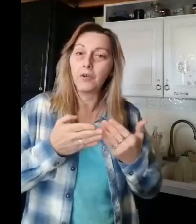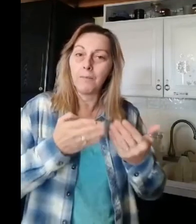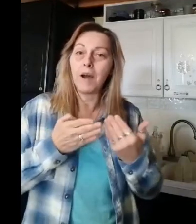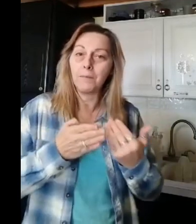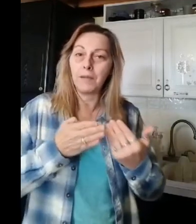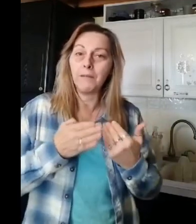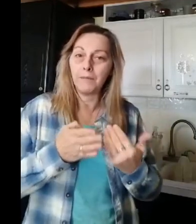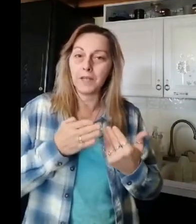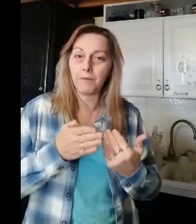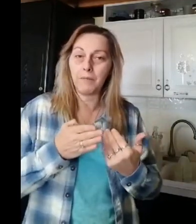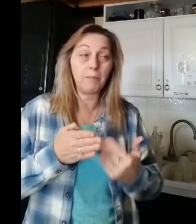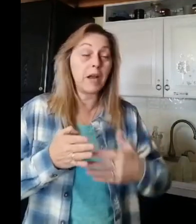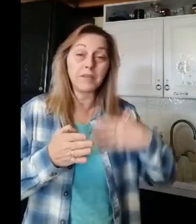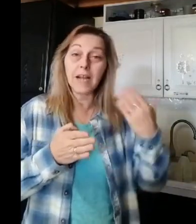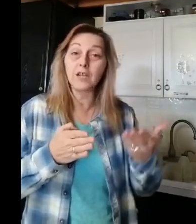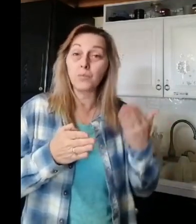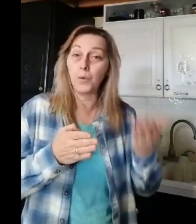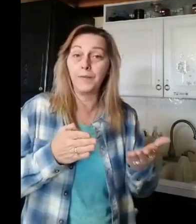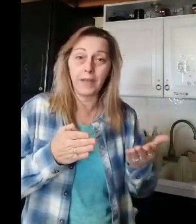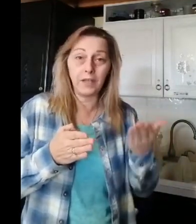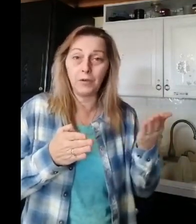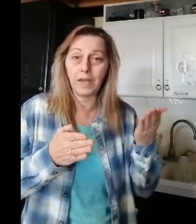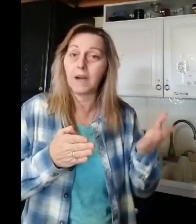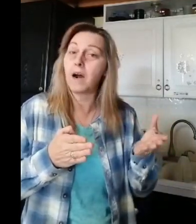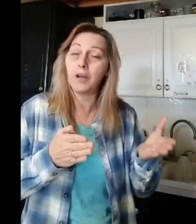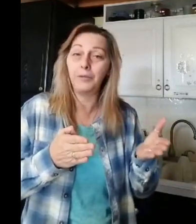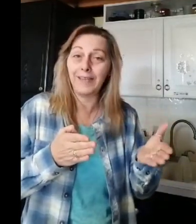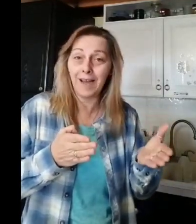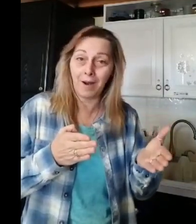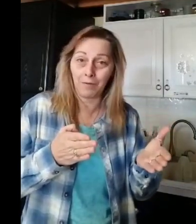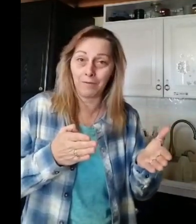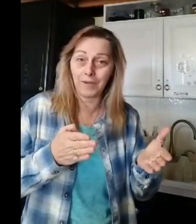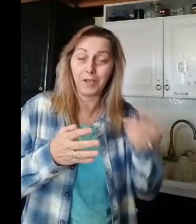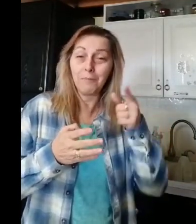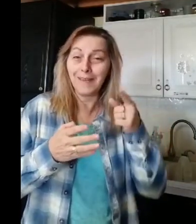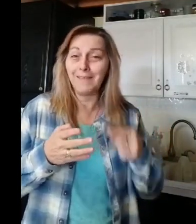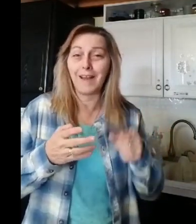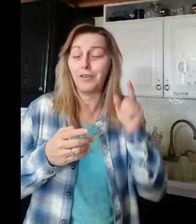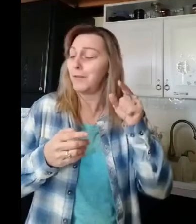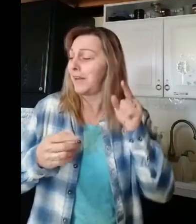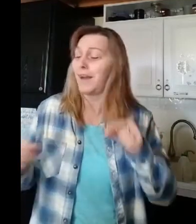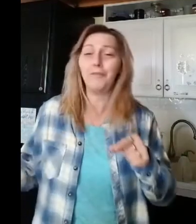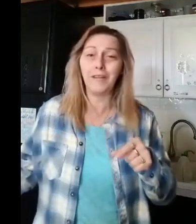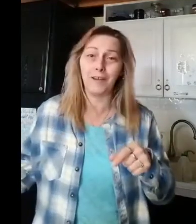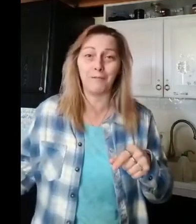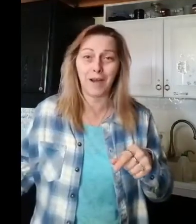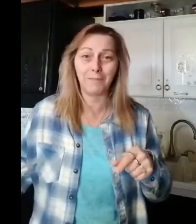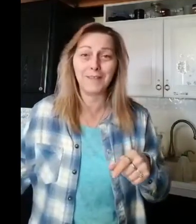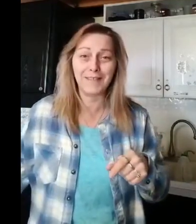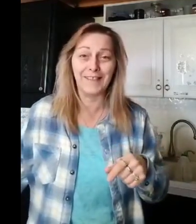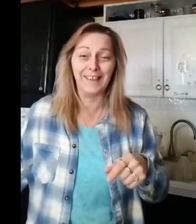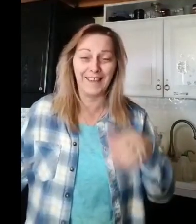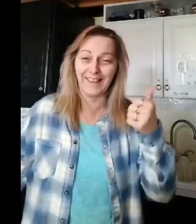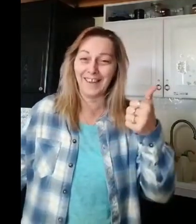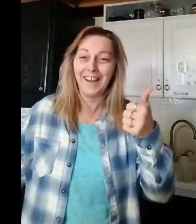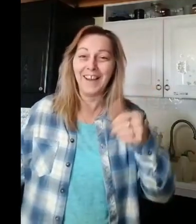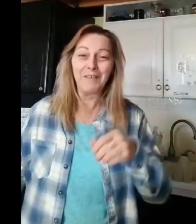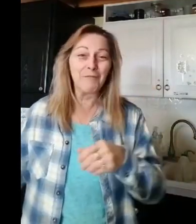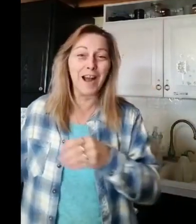body benefits from it. Because that is one thing you cannot OD on. Can you believe that? You can't OD on vitamin C. It rhymes